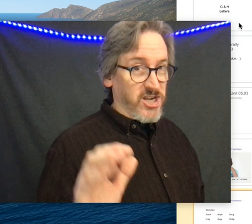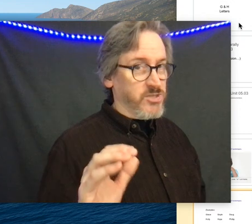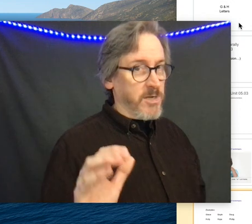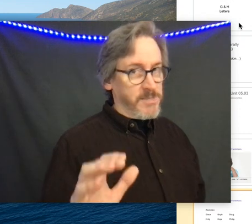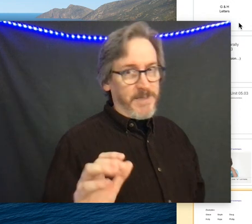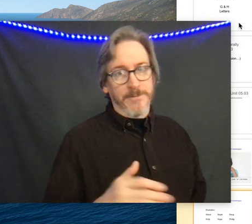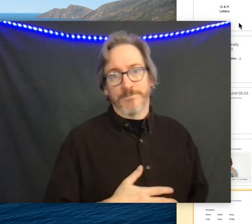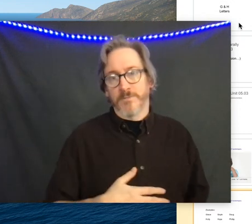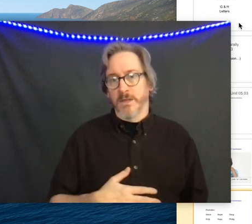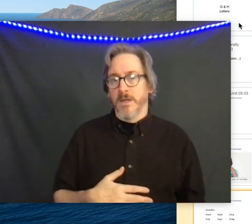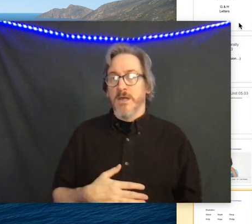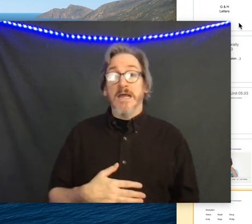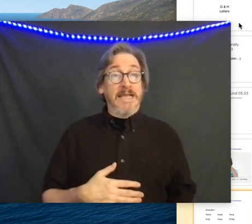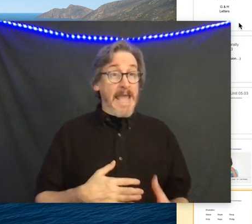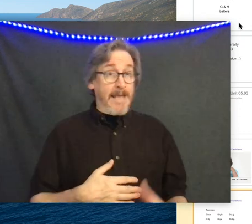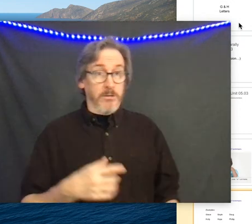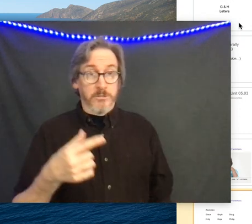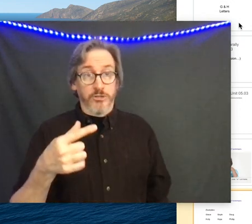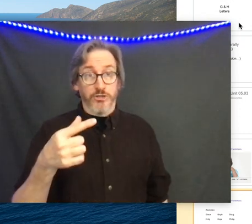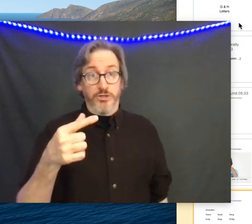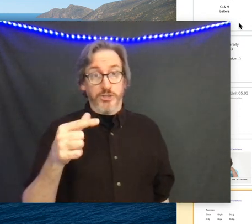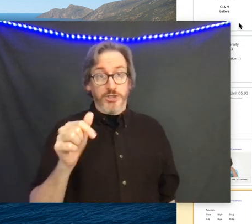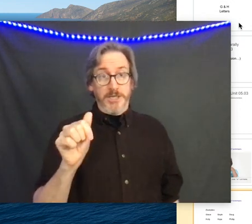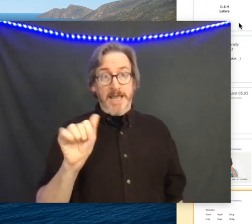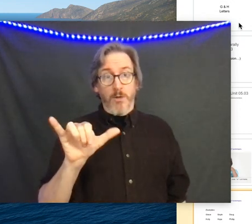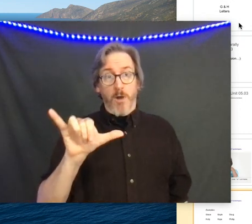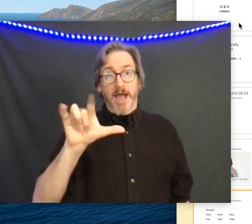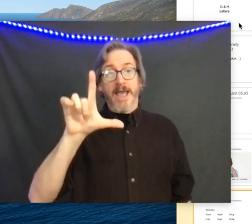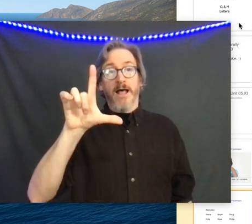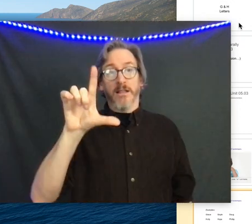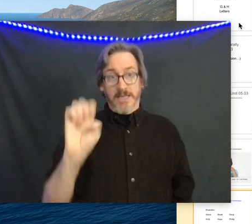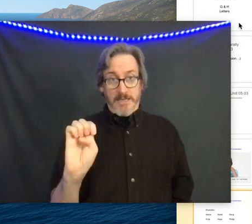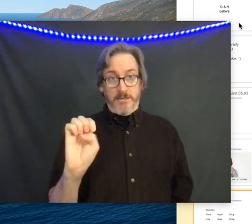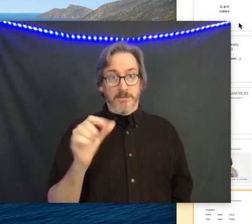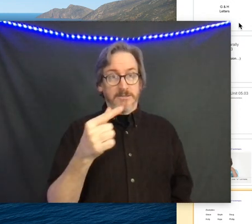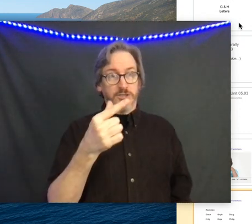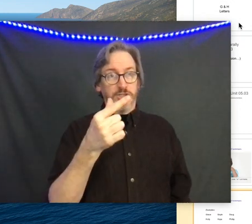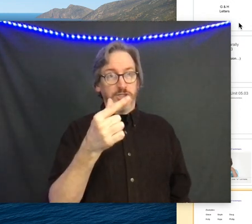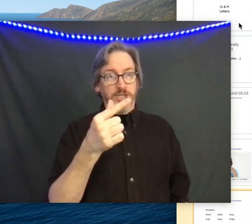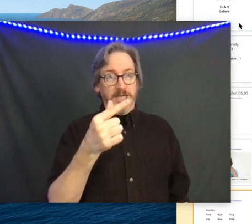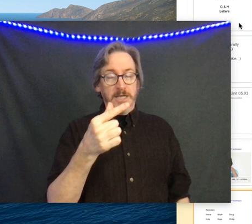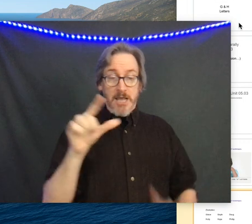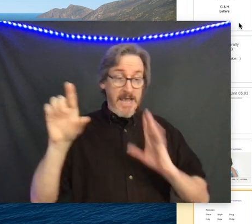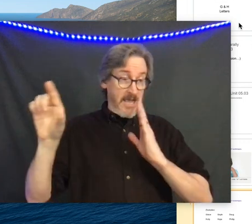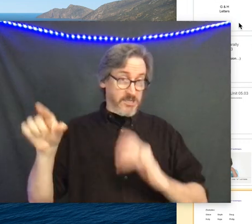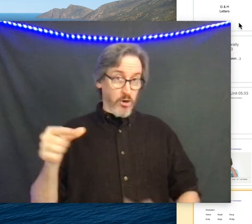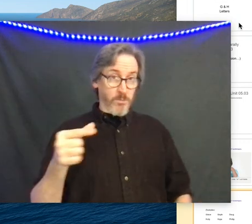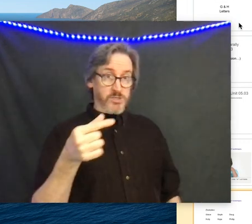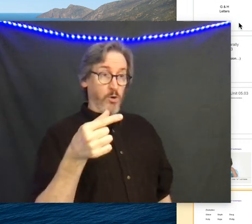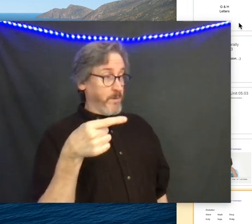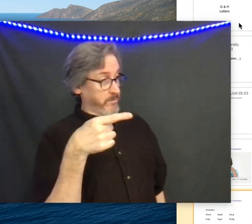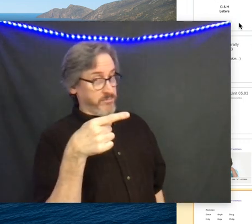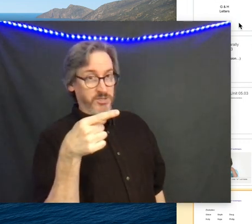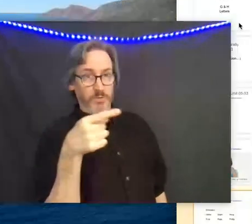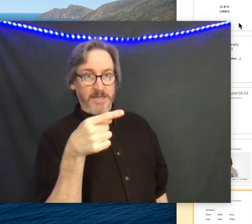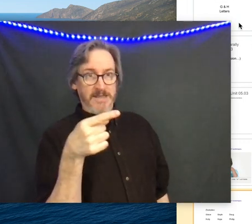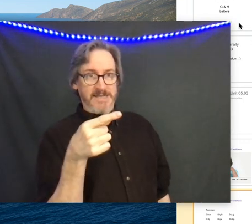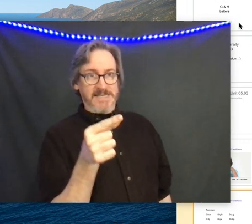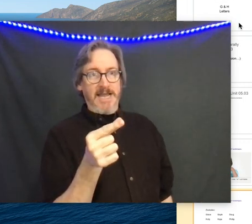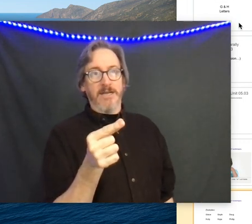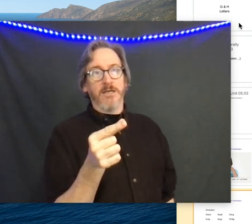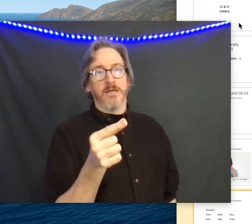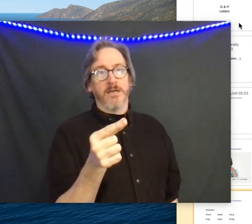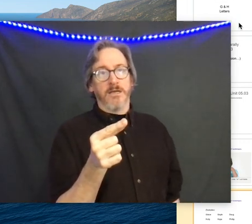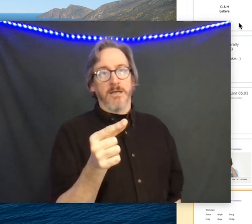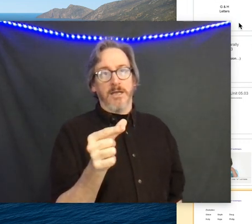don't always just want speed gale g-a-y-l-e g it's almost open to like